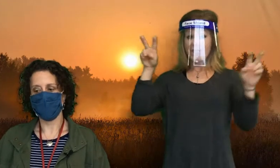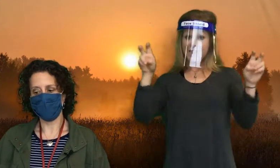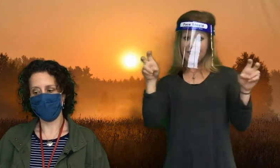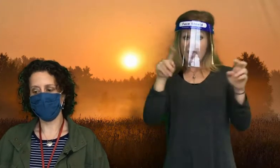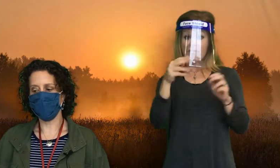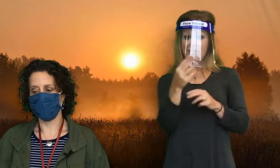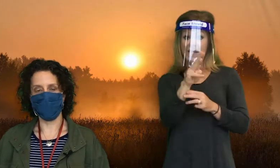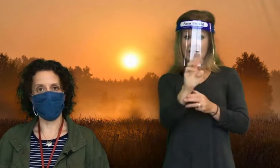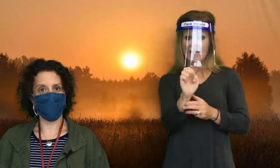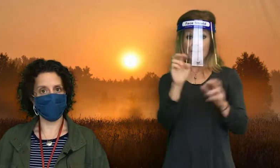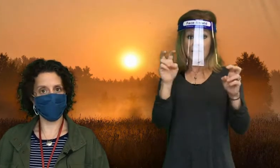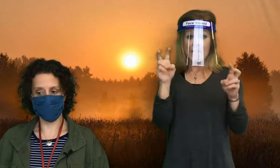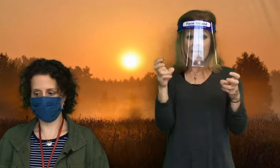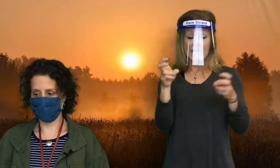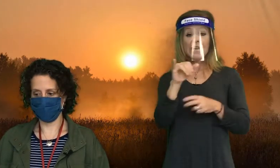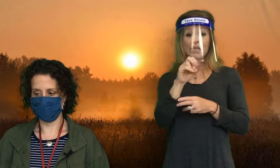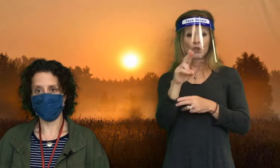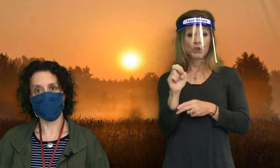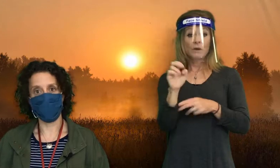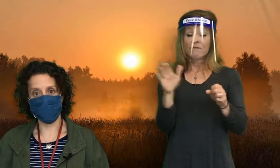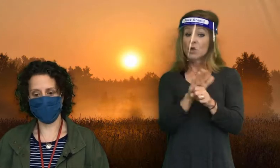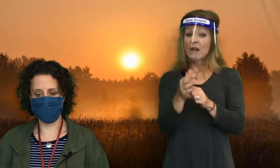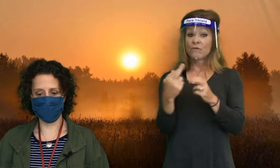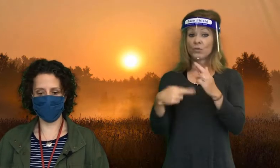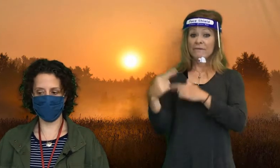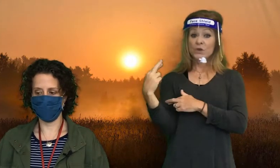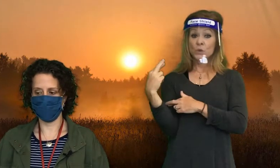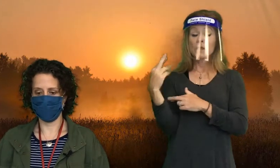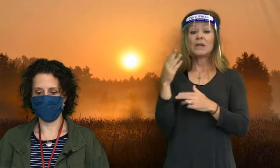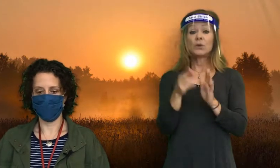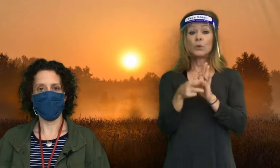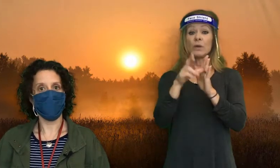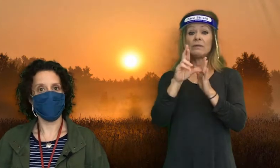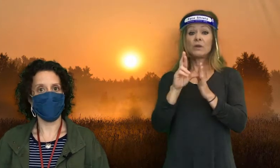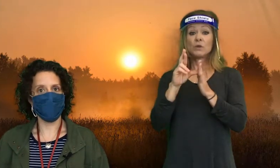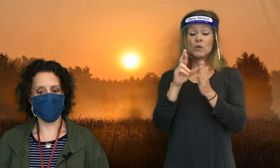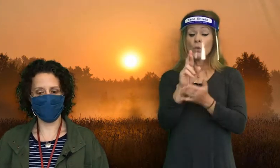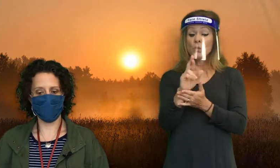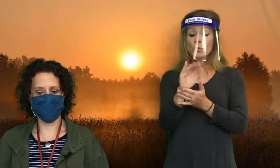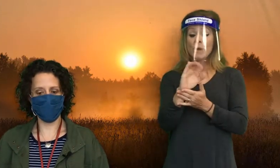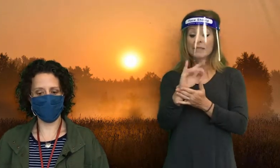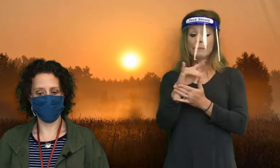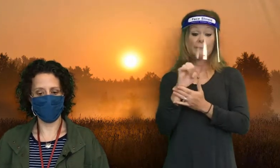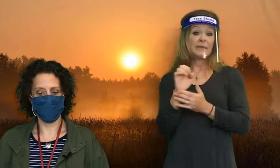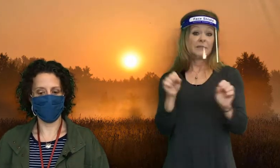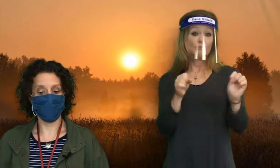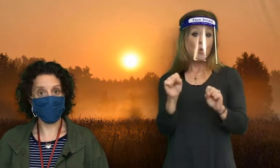full of reviews, recipes, sports interviews,